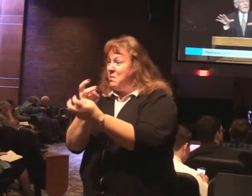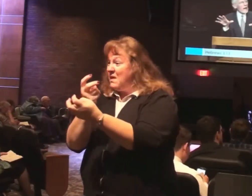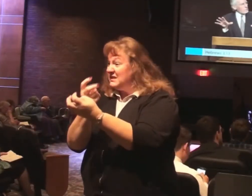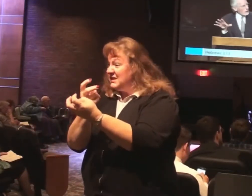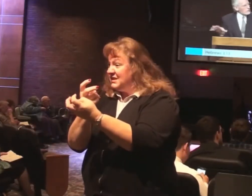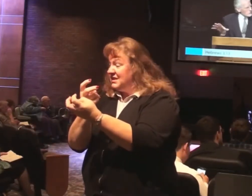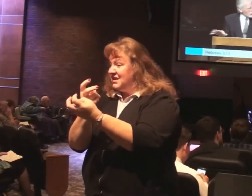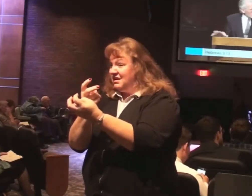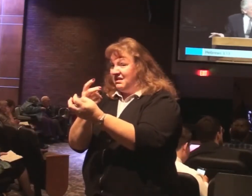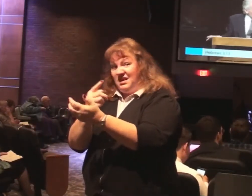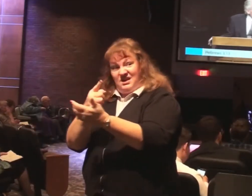Among the congregation.